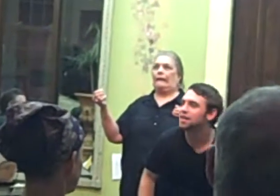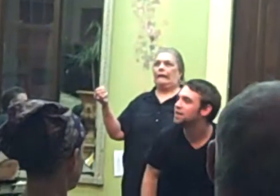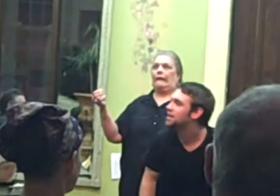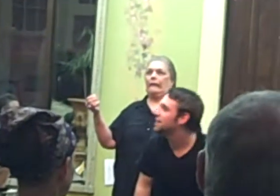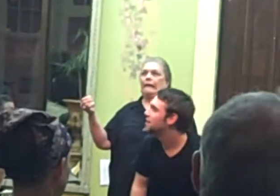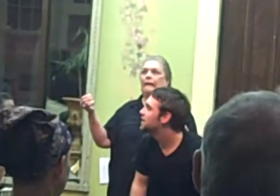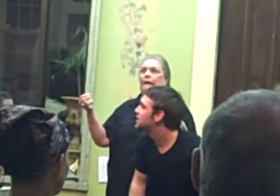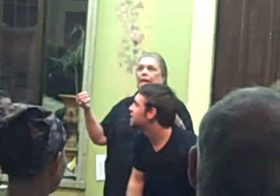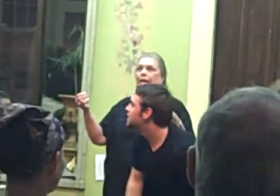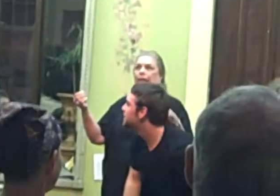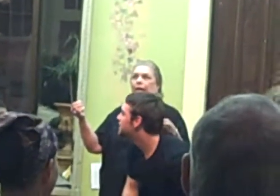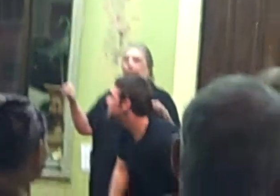Seat.